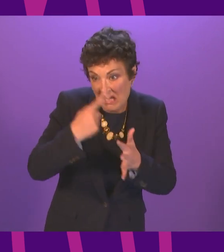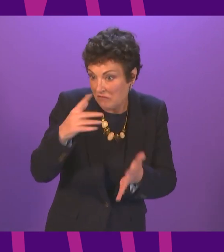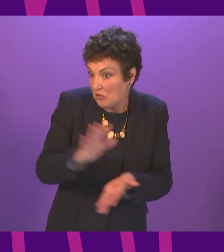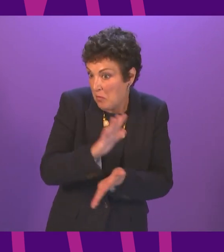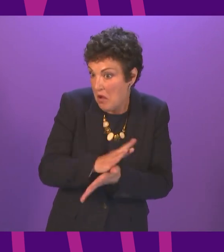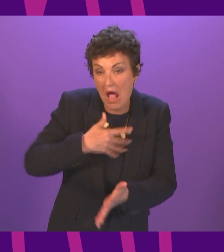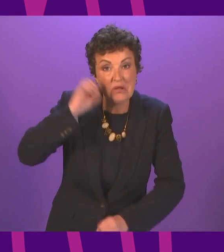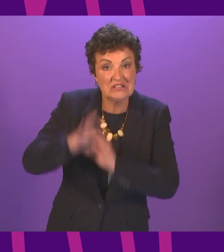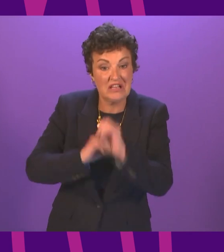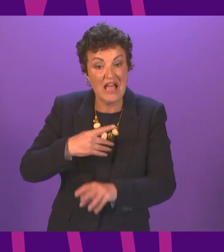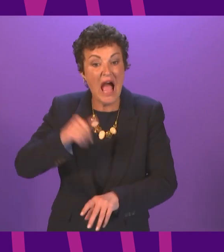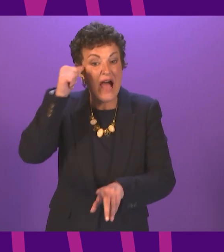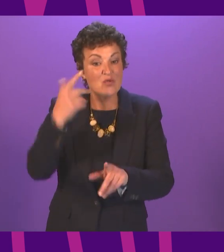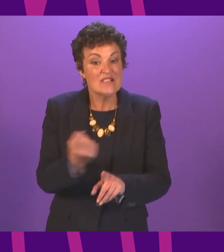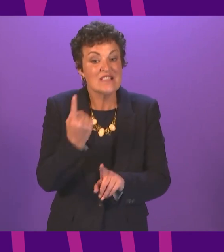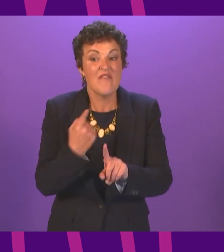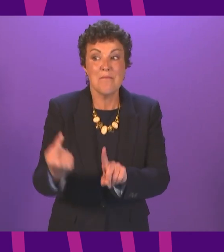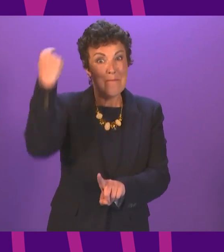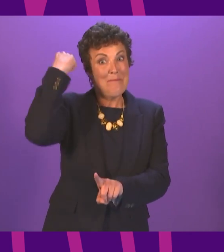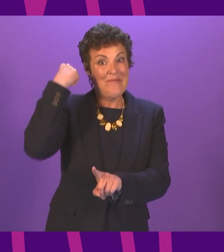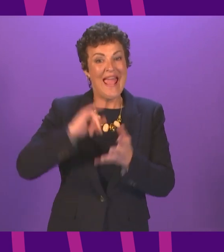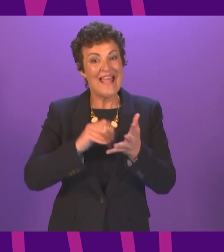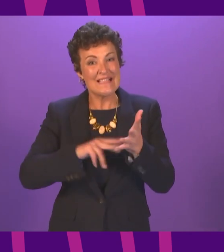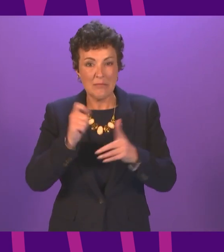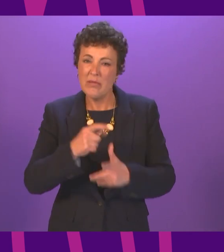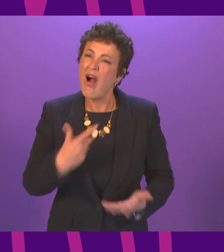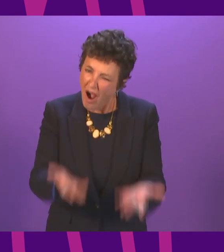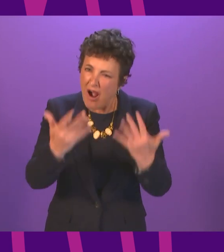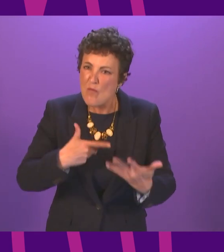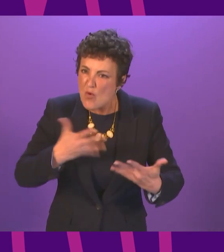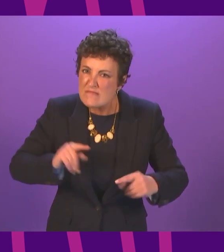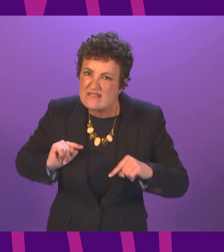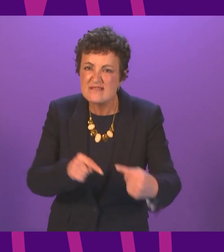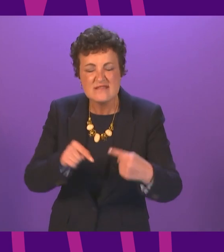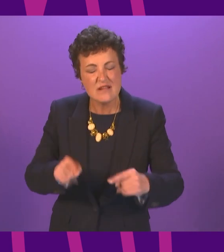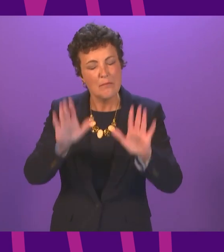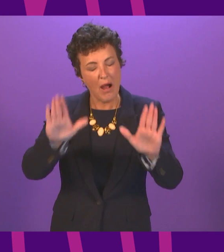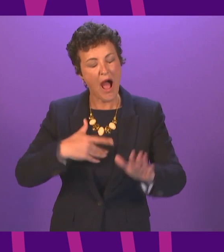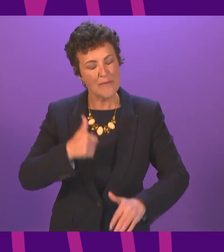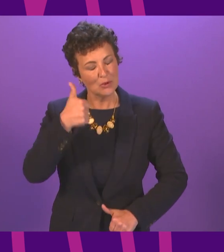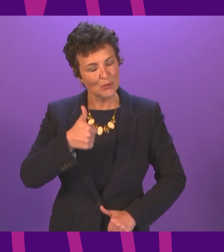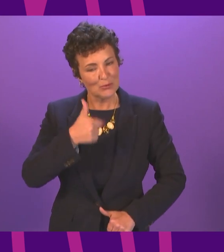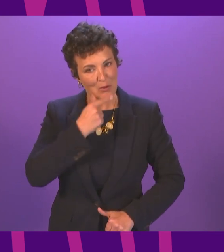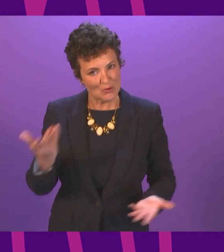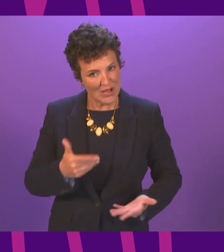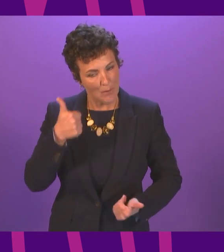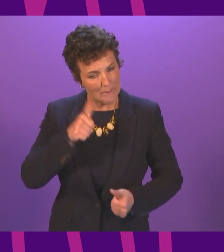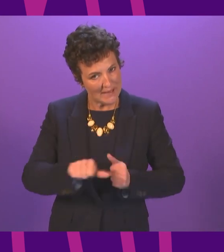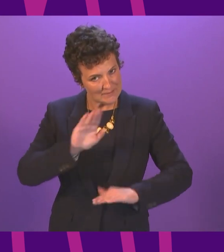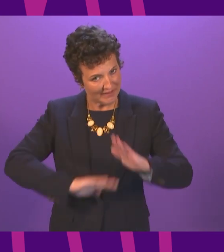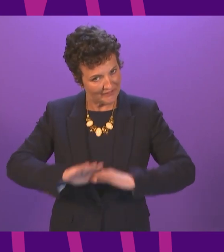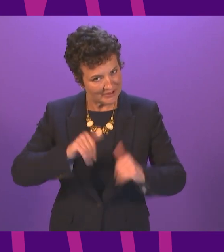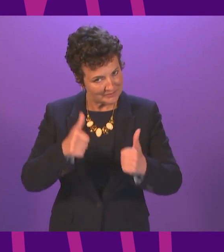hear there some disappointment in my own back benches about the fact that I am not engaging in that but I am trying to be on my best behaviour this afternoon.